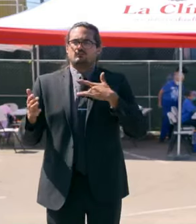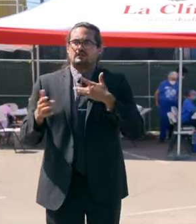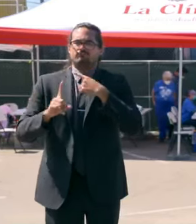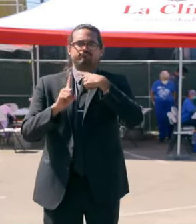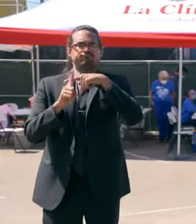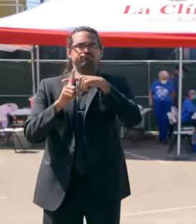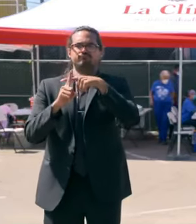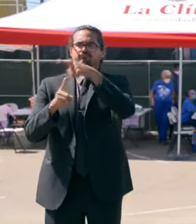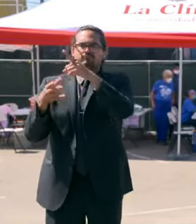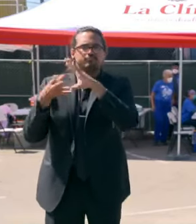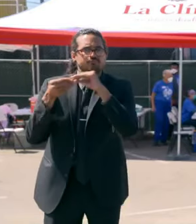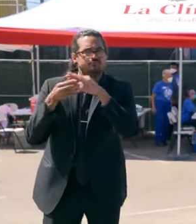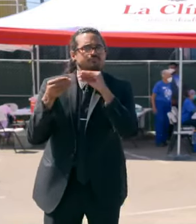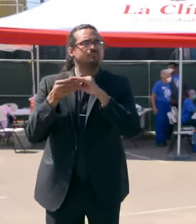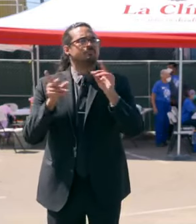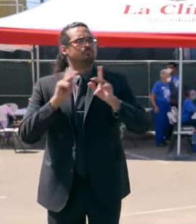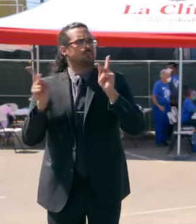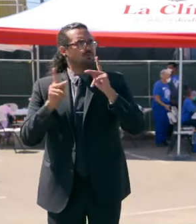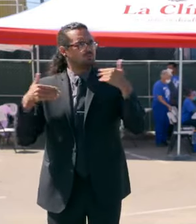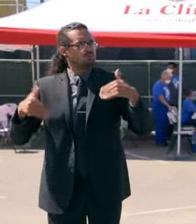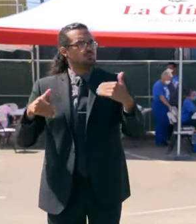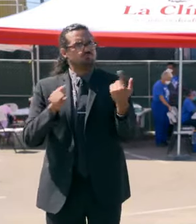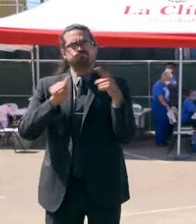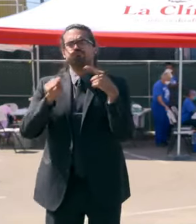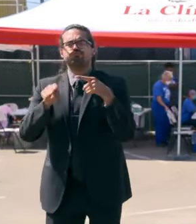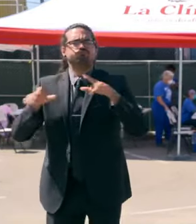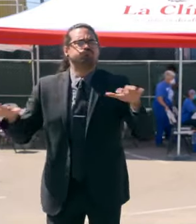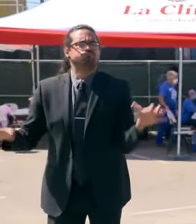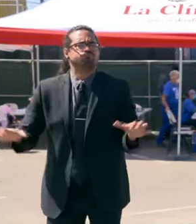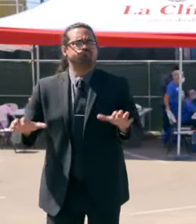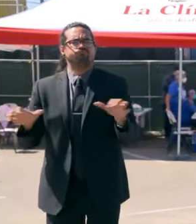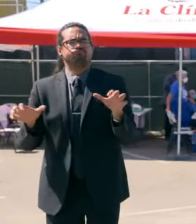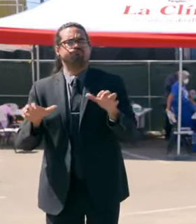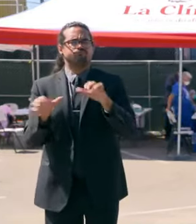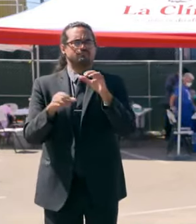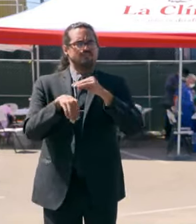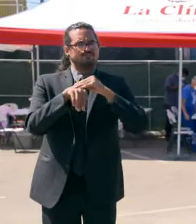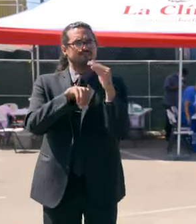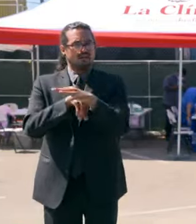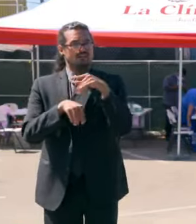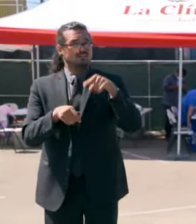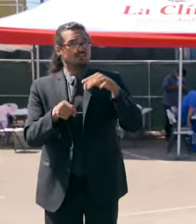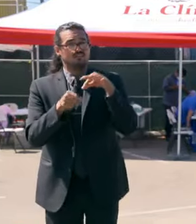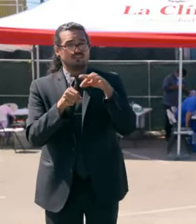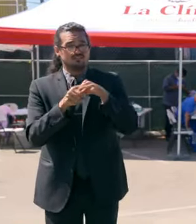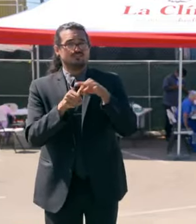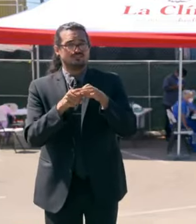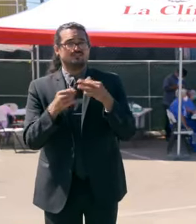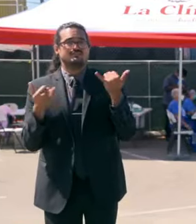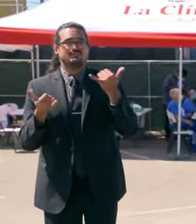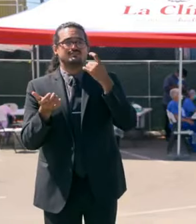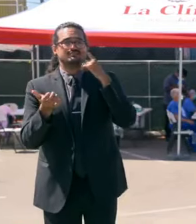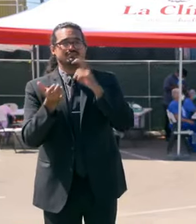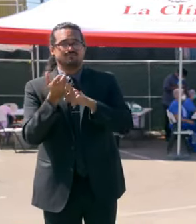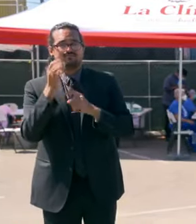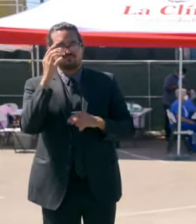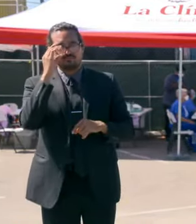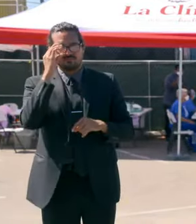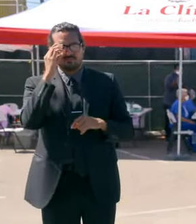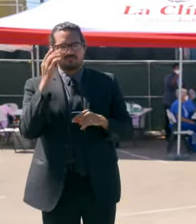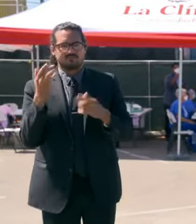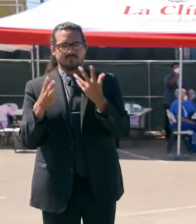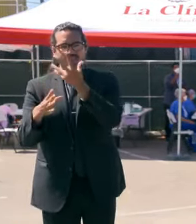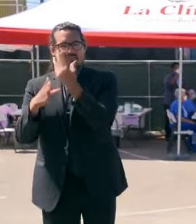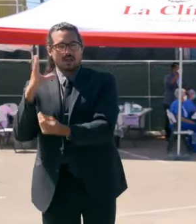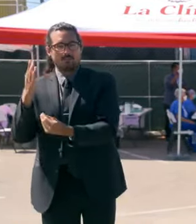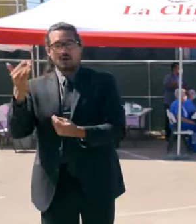very participatory in this election. And we're seeing that gap in terms of knowledge of what is at stake